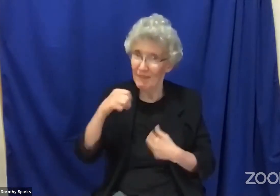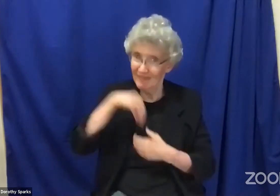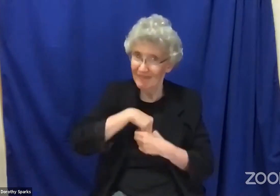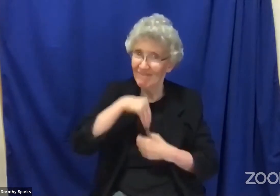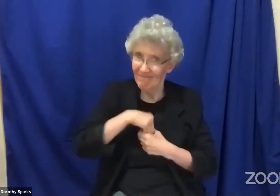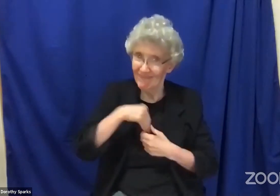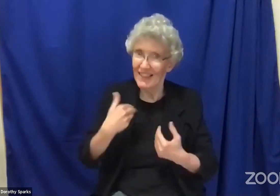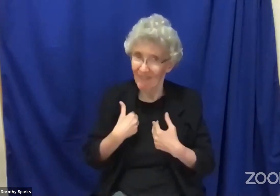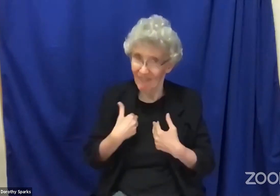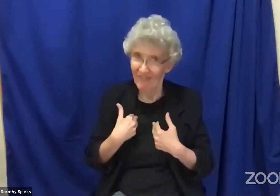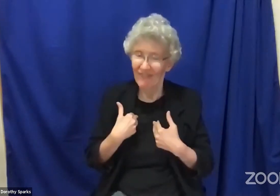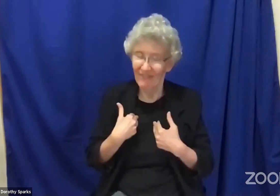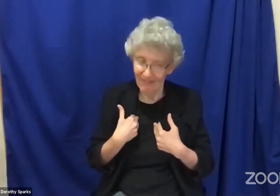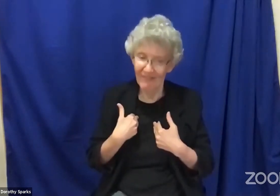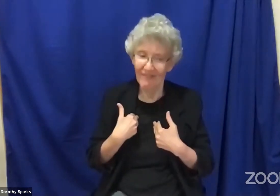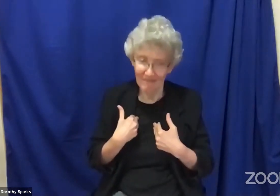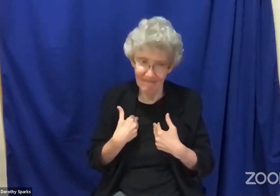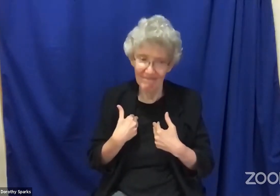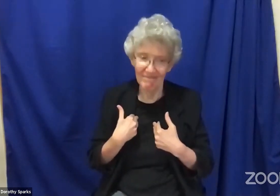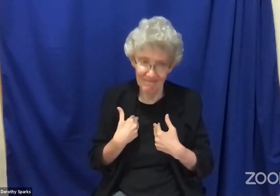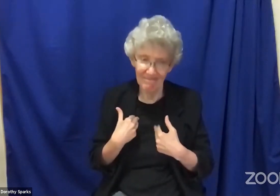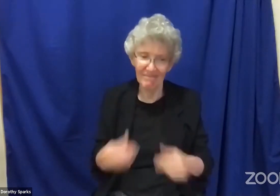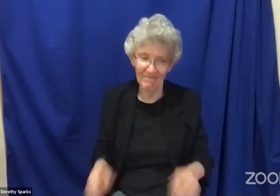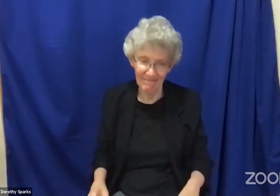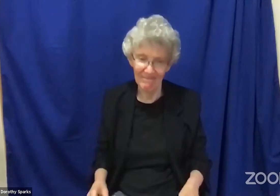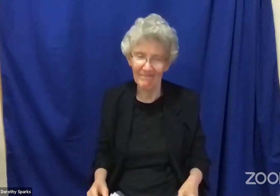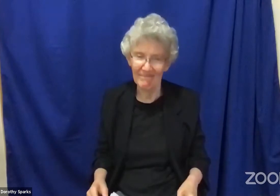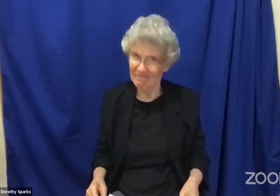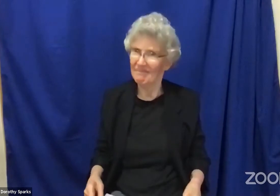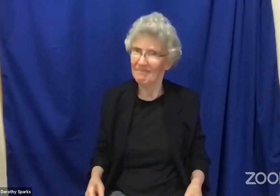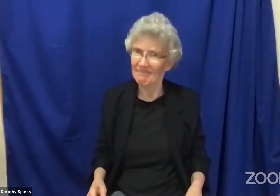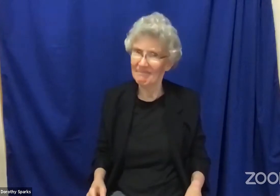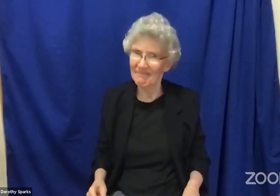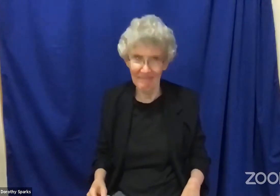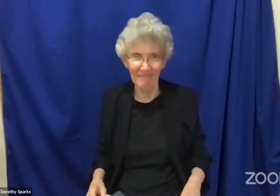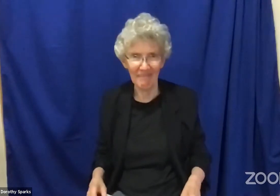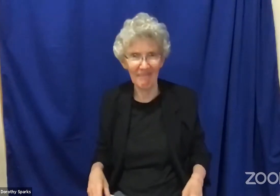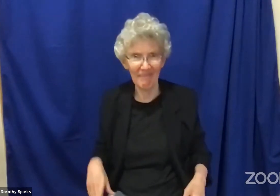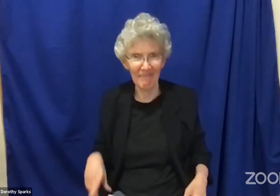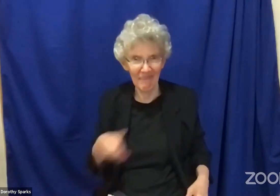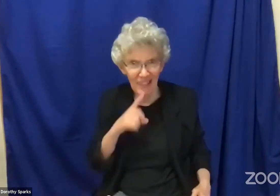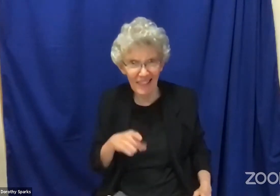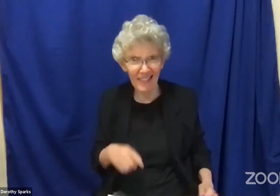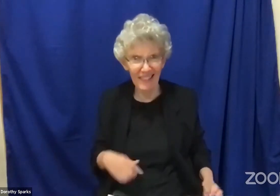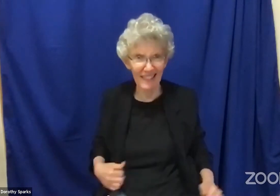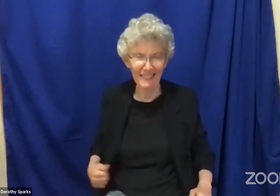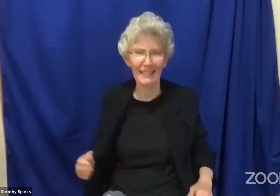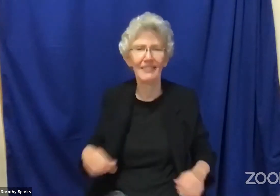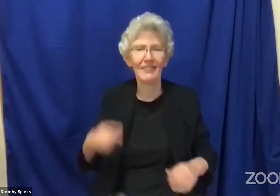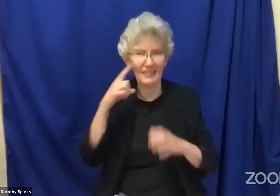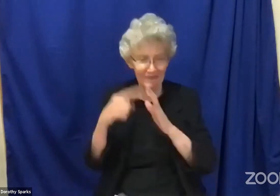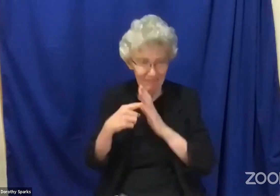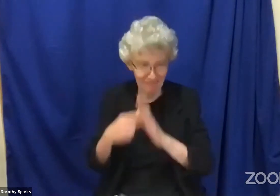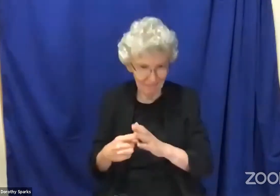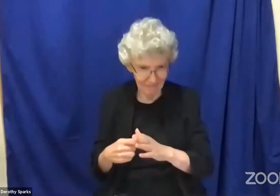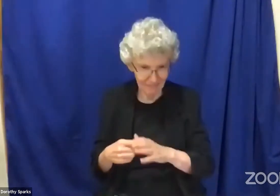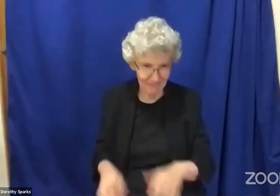our hearts with each and every one of us. You have hope within you as well. And you might